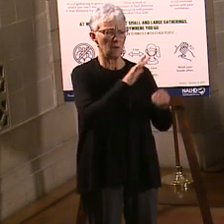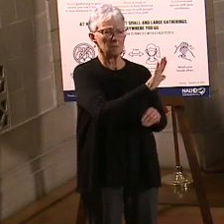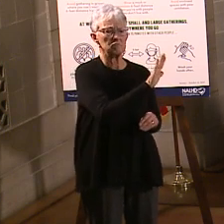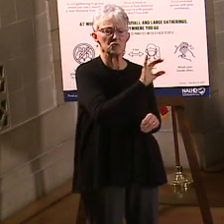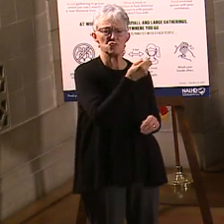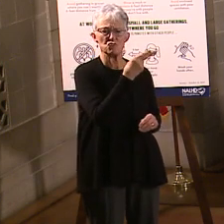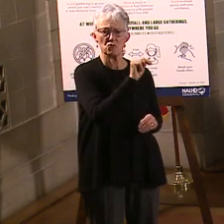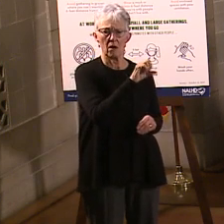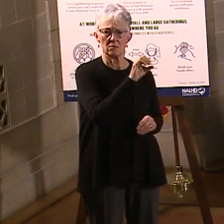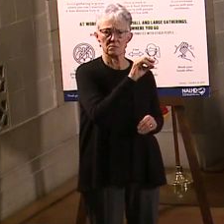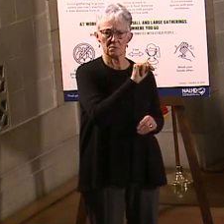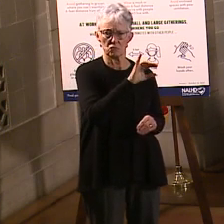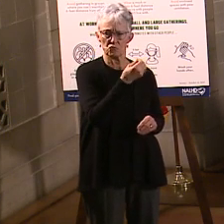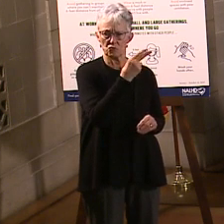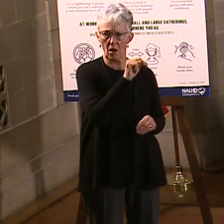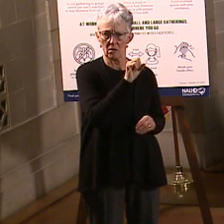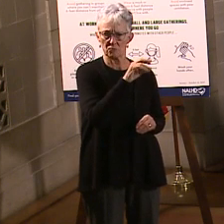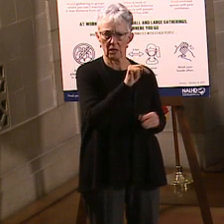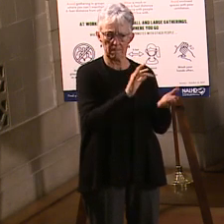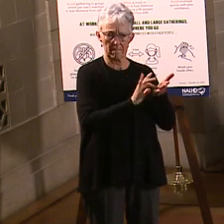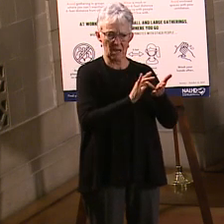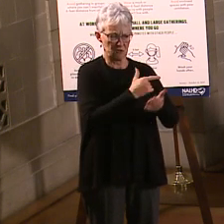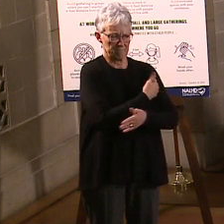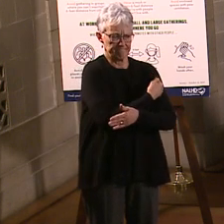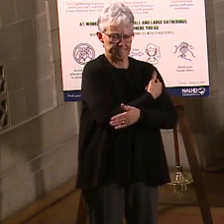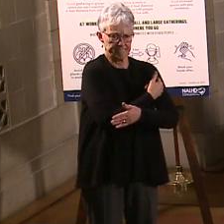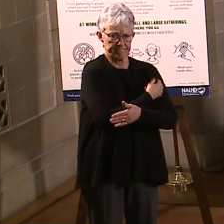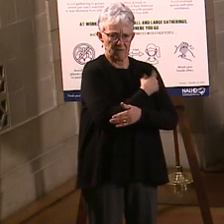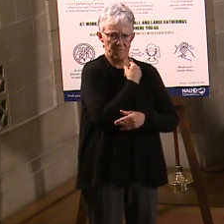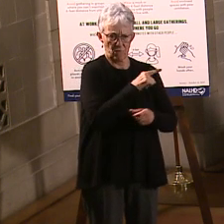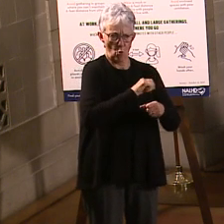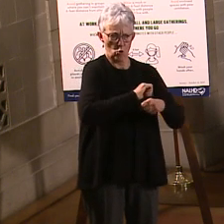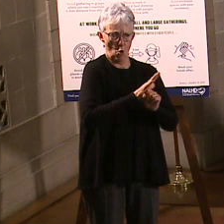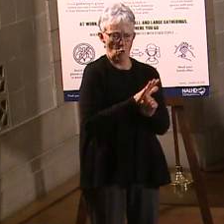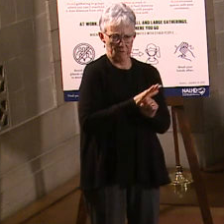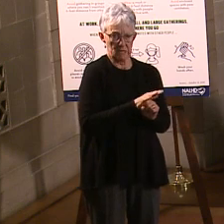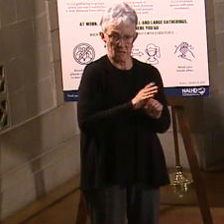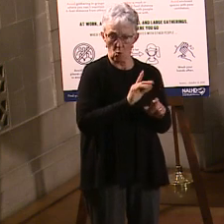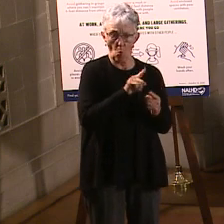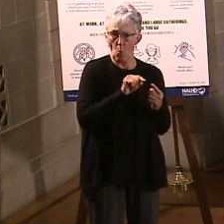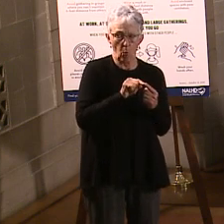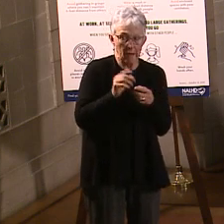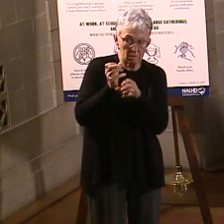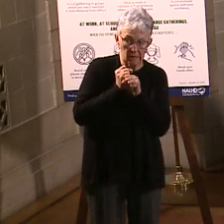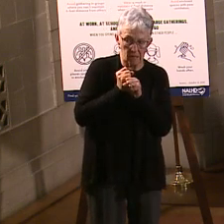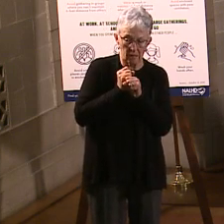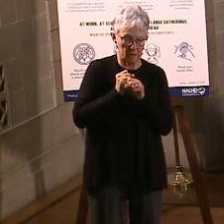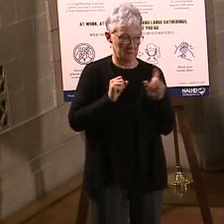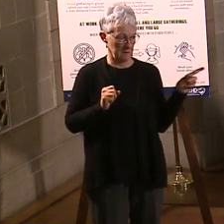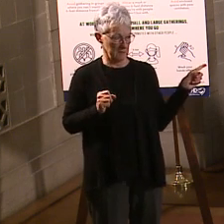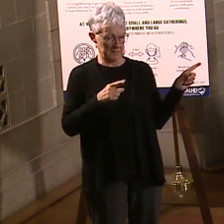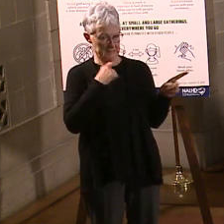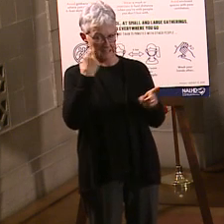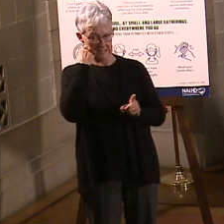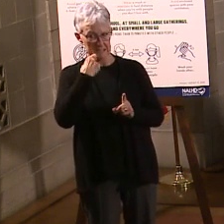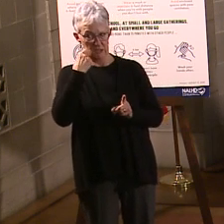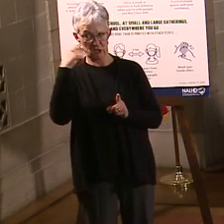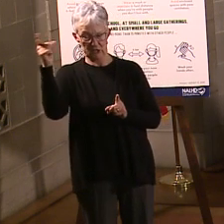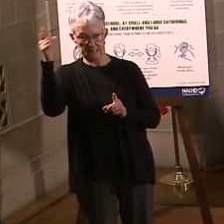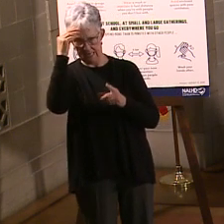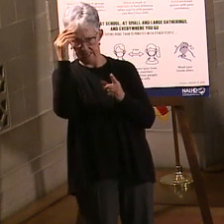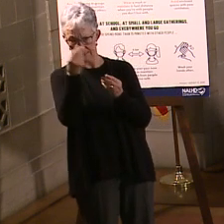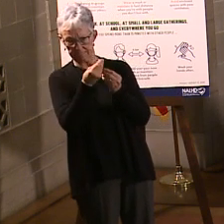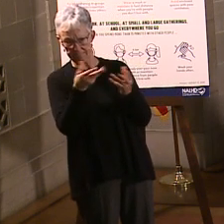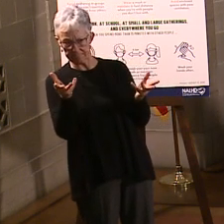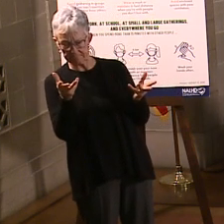might receive that? Johnson & Johnson actually just released some information about the efficacy of their vaccine today. The last